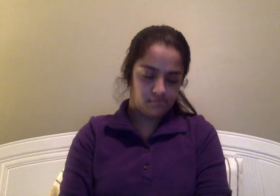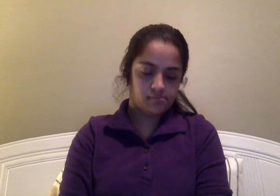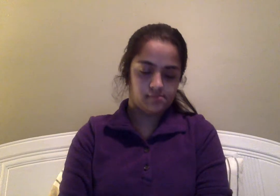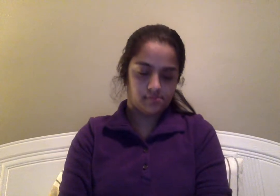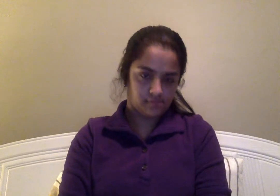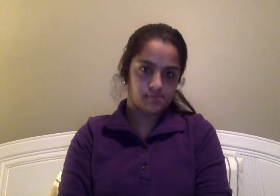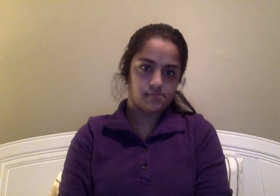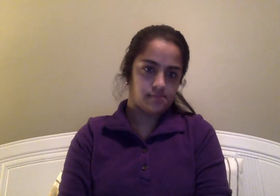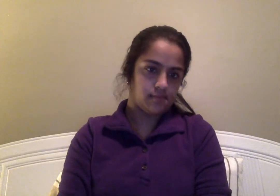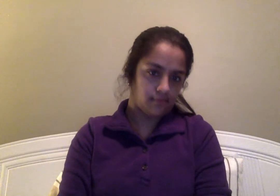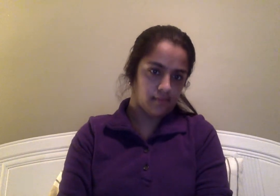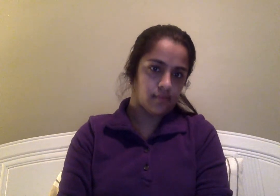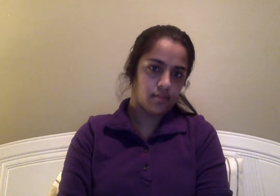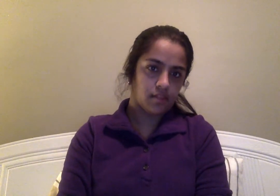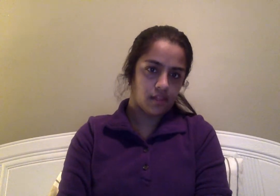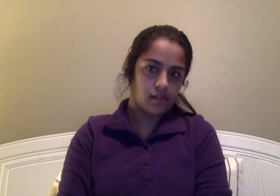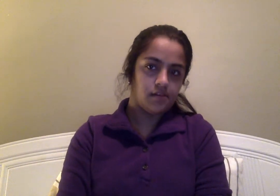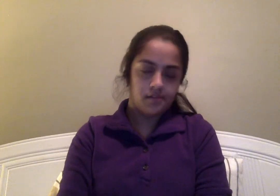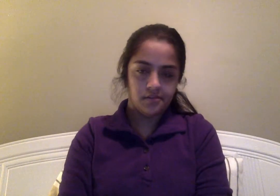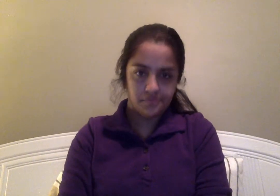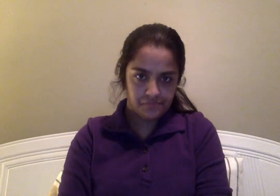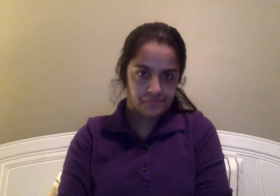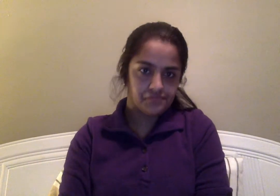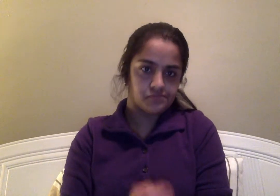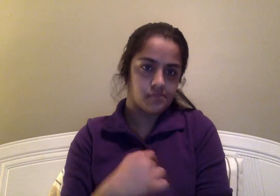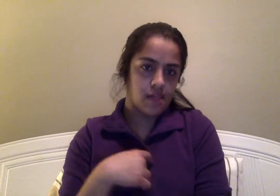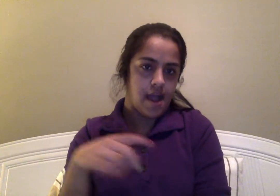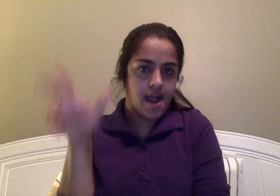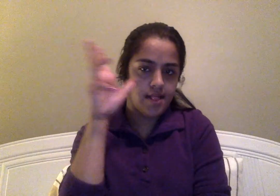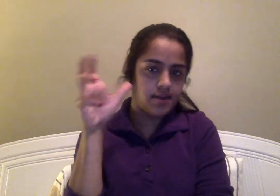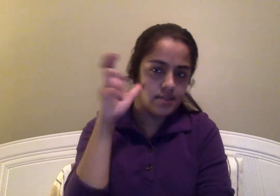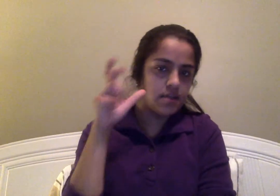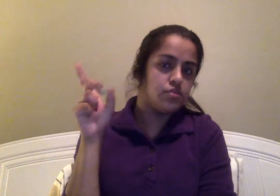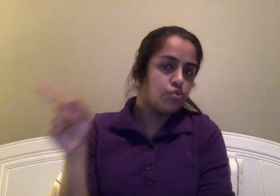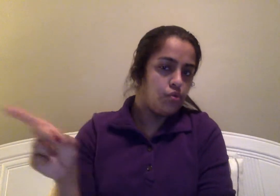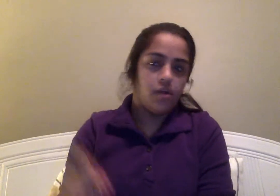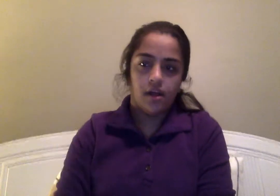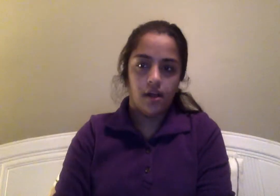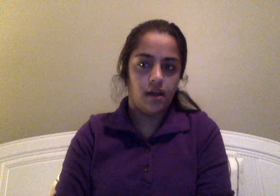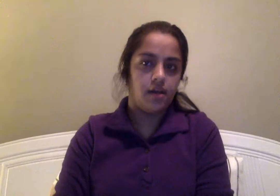I listen to her,